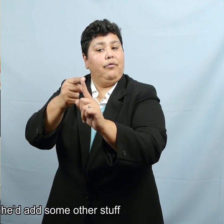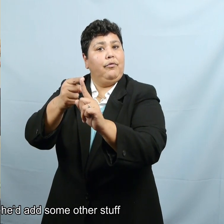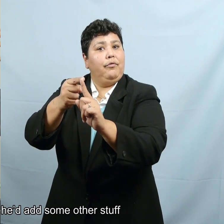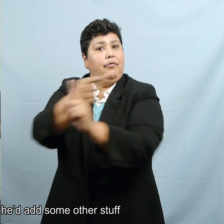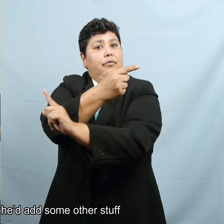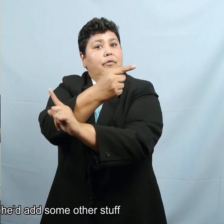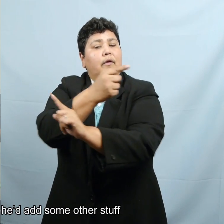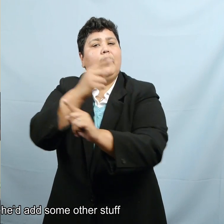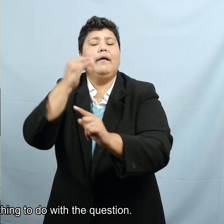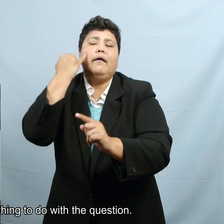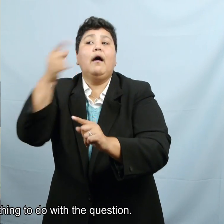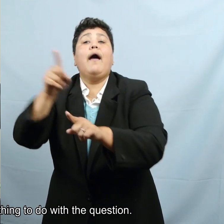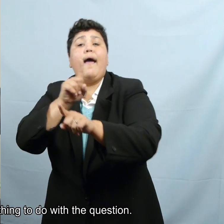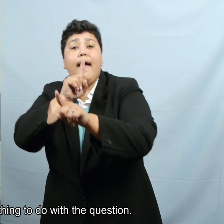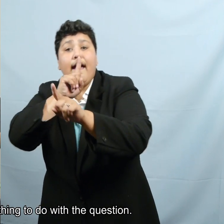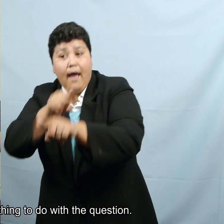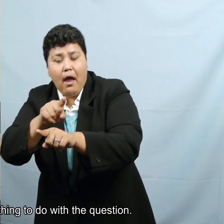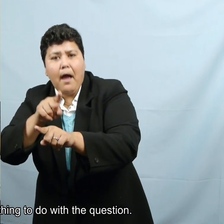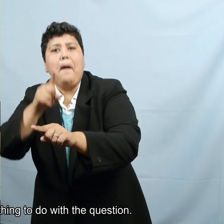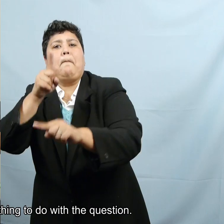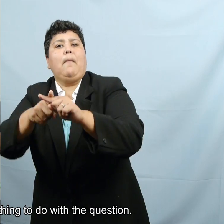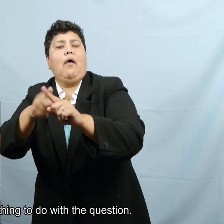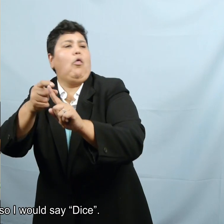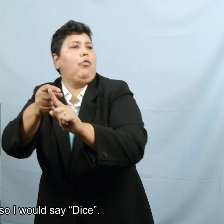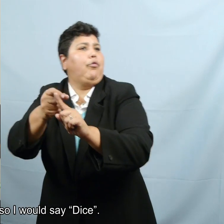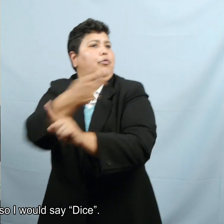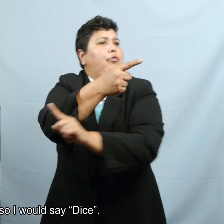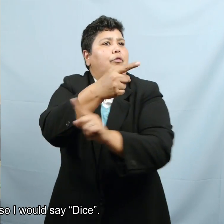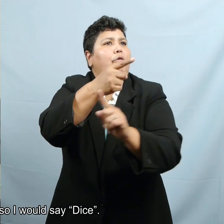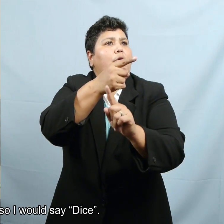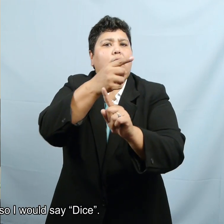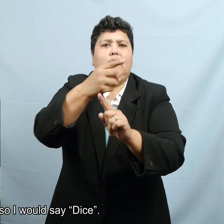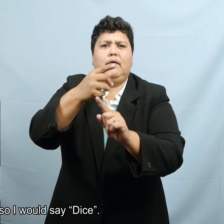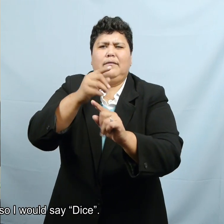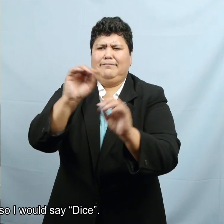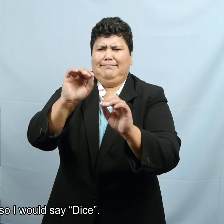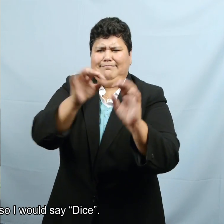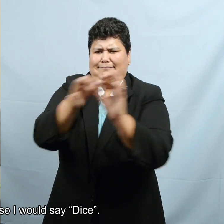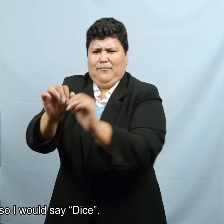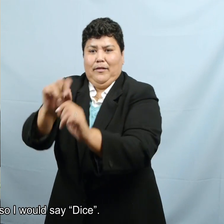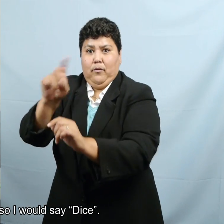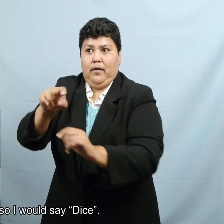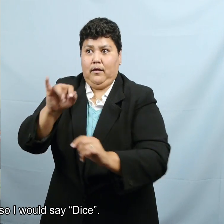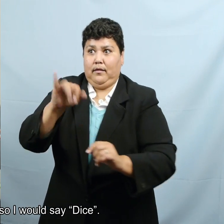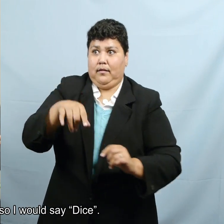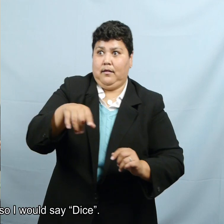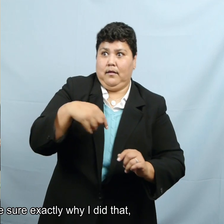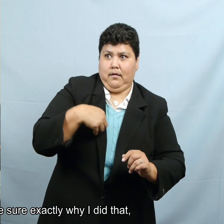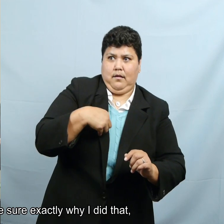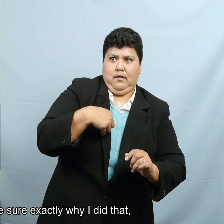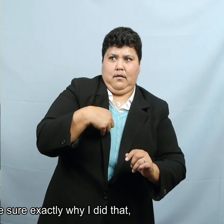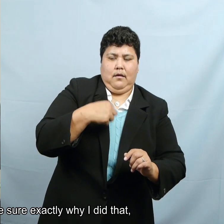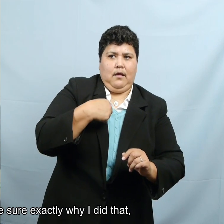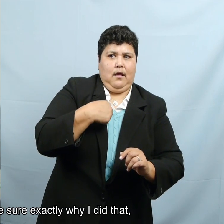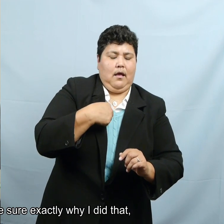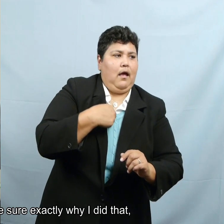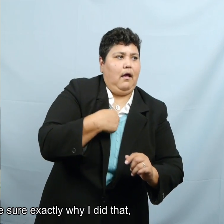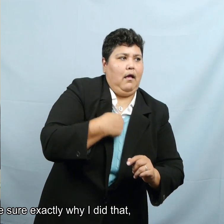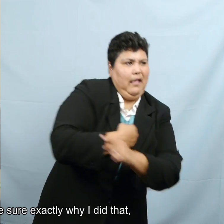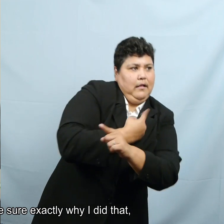answer and then he'd add some other stuff that had nothing to do with the question. And so I would say these and